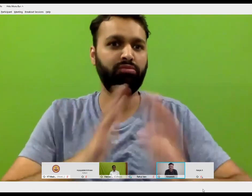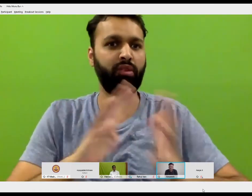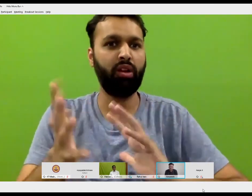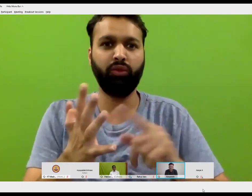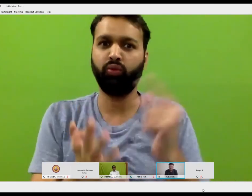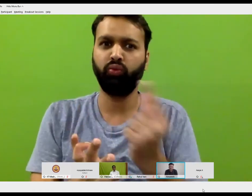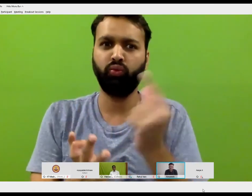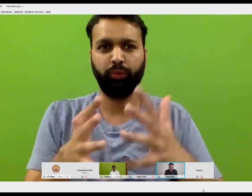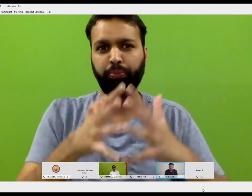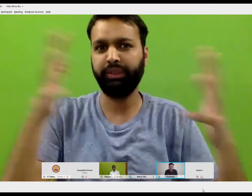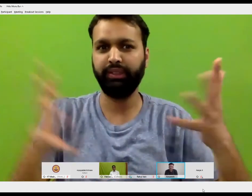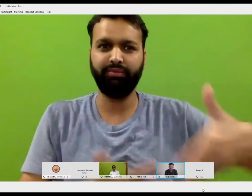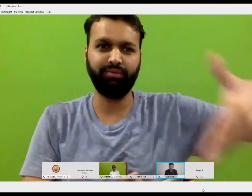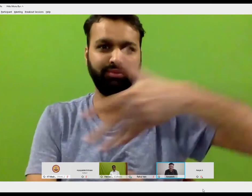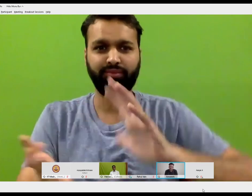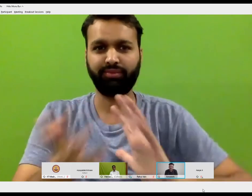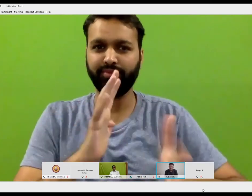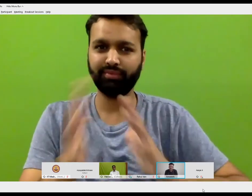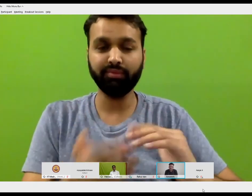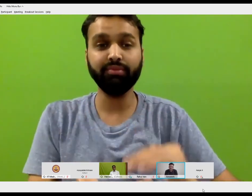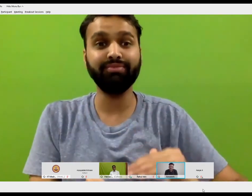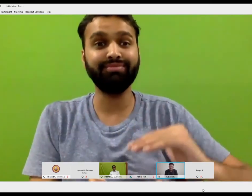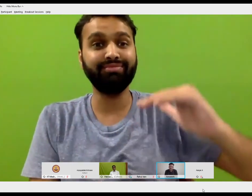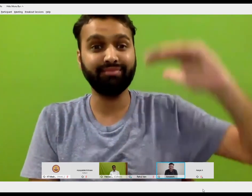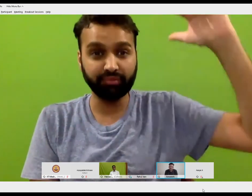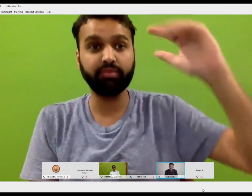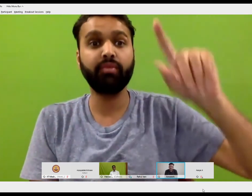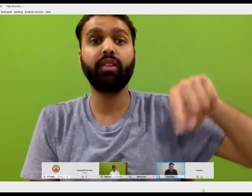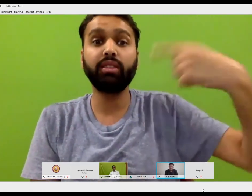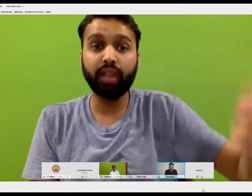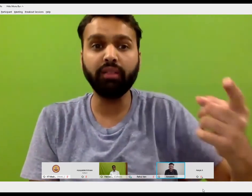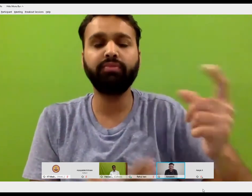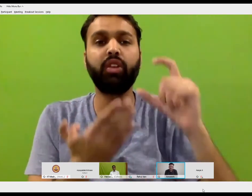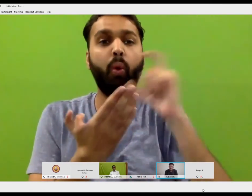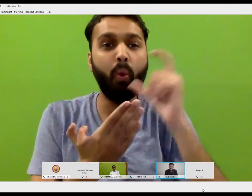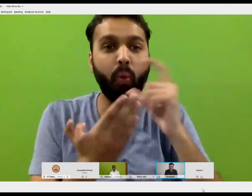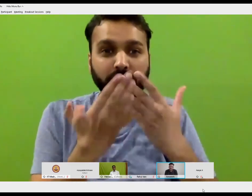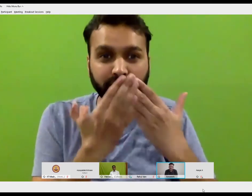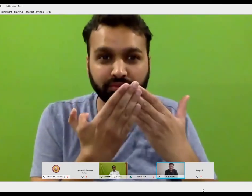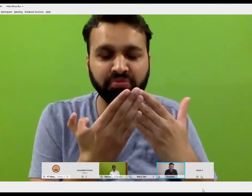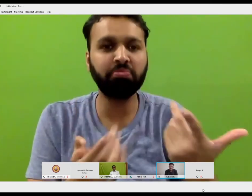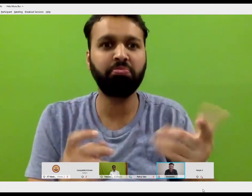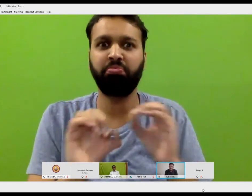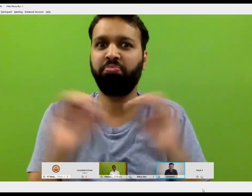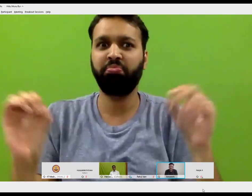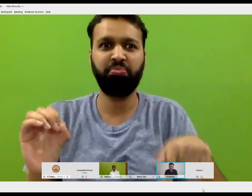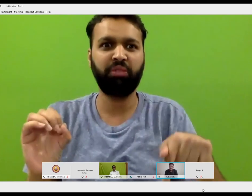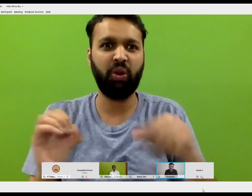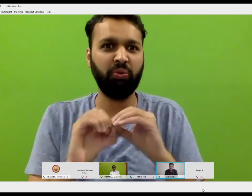lessons from the textbook. So, so later on, when these children,